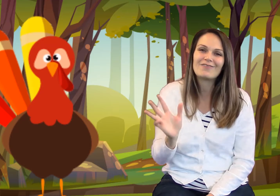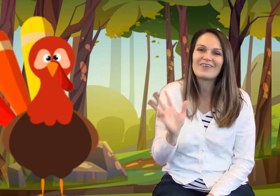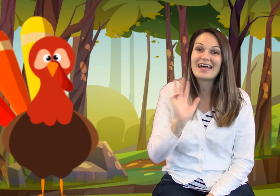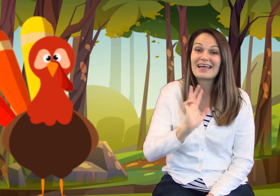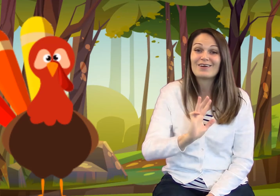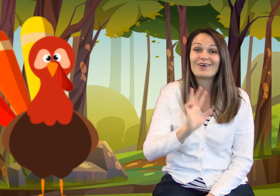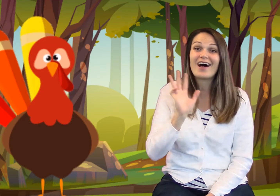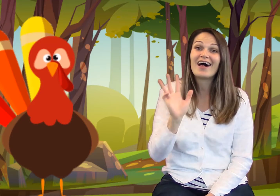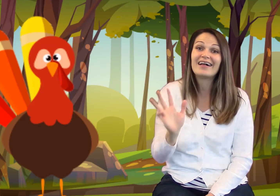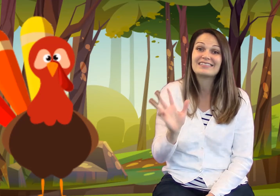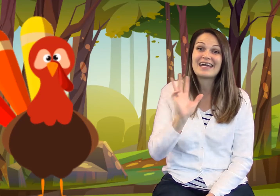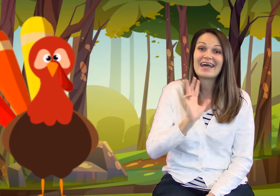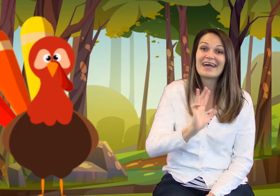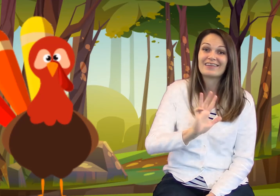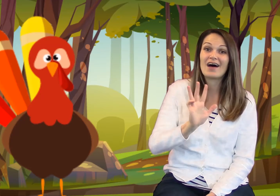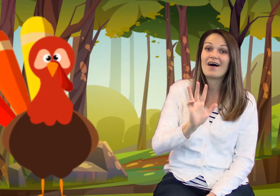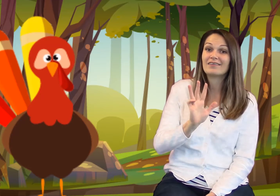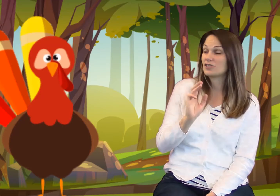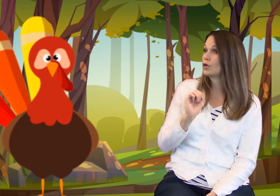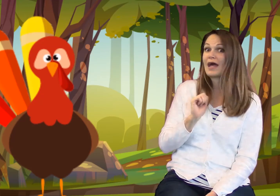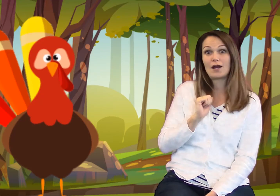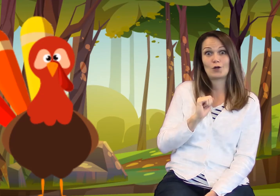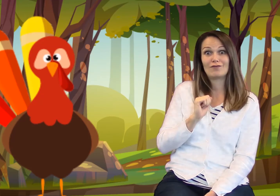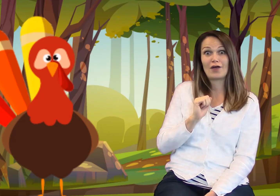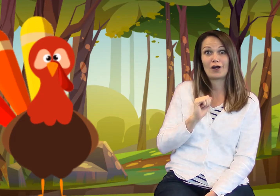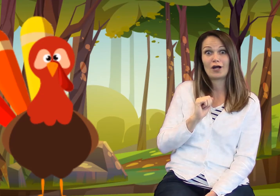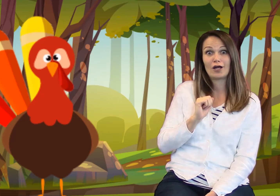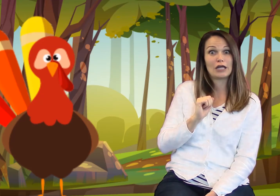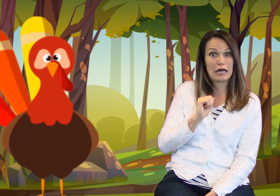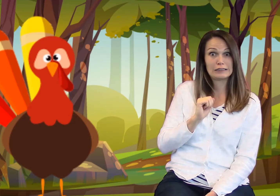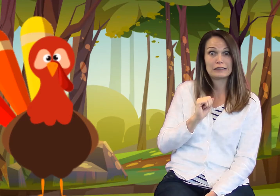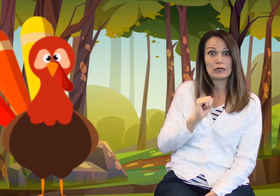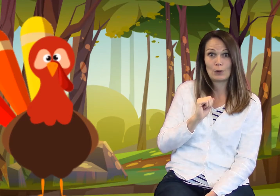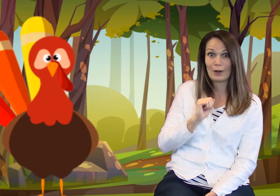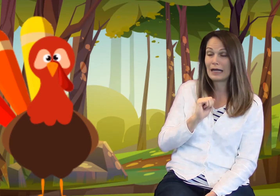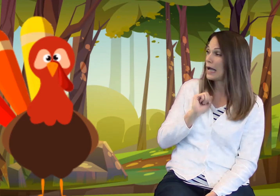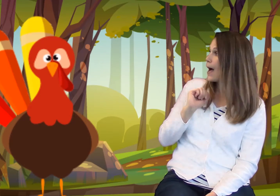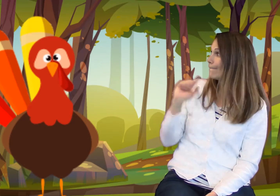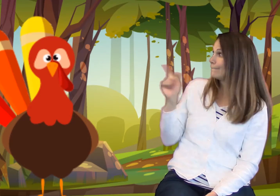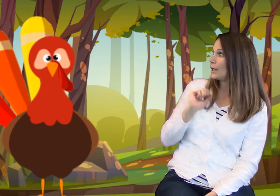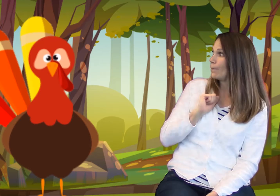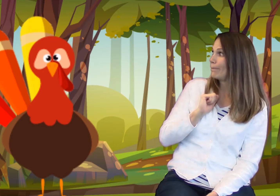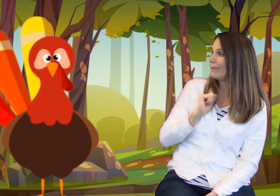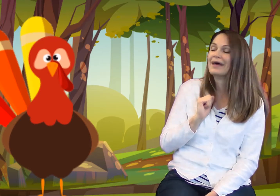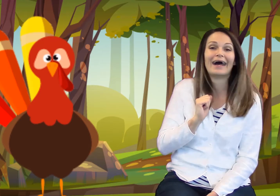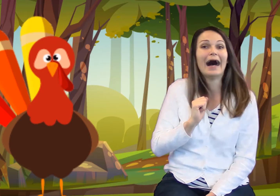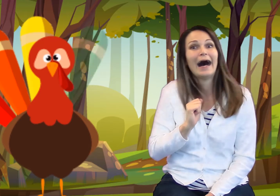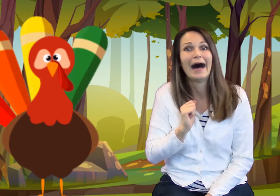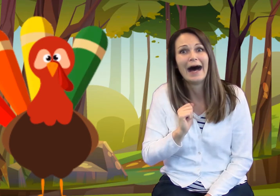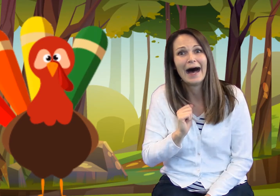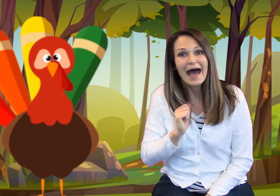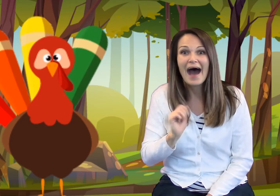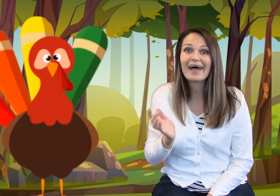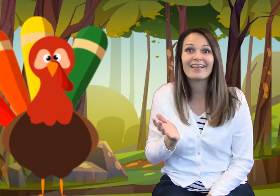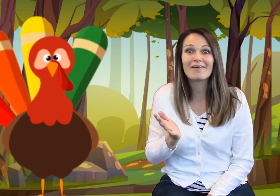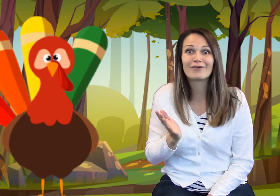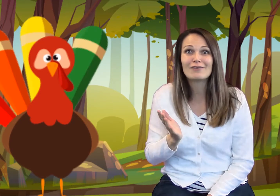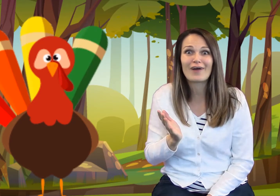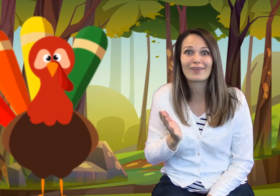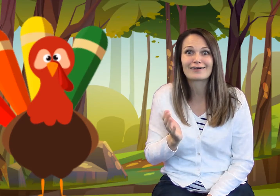feather all day long. Shall we add a green feather? Yes? Are we ready? Boop. I love green feathers.